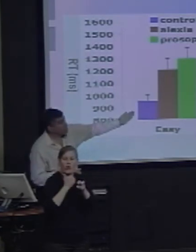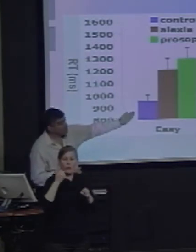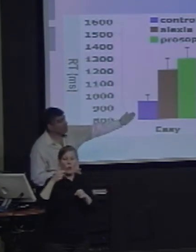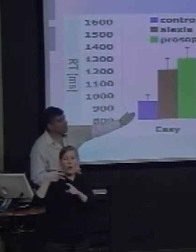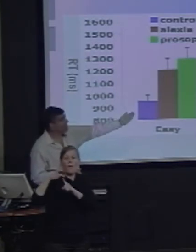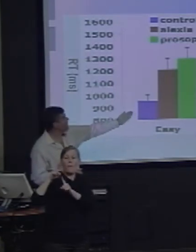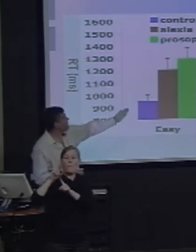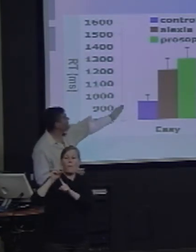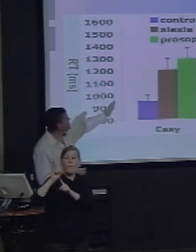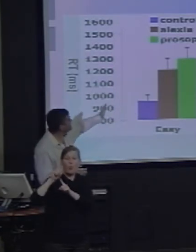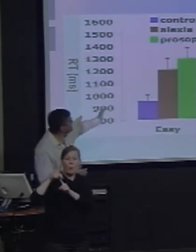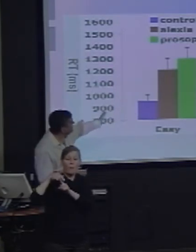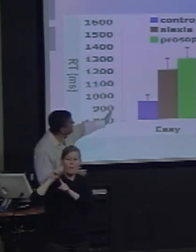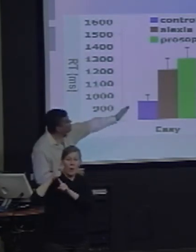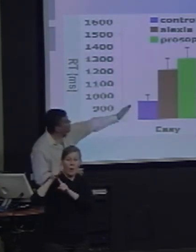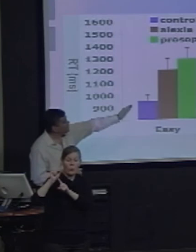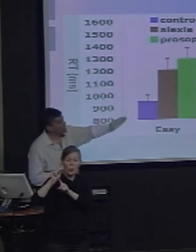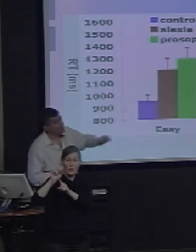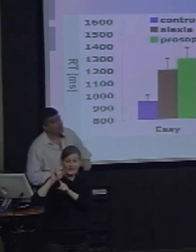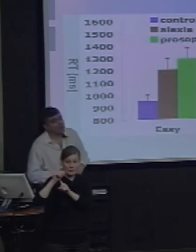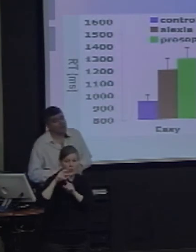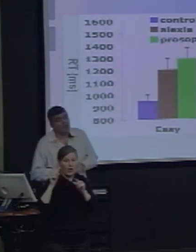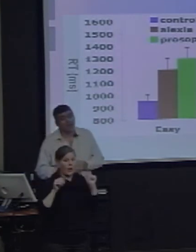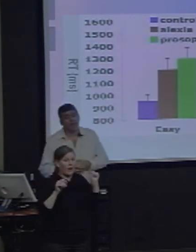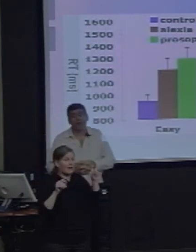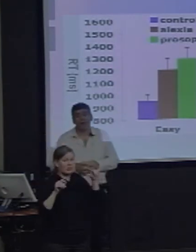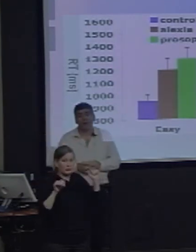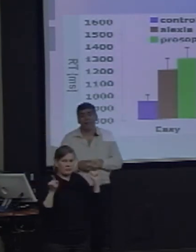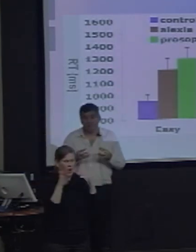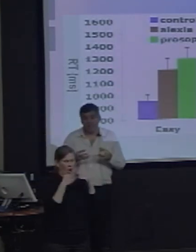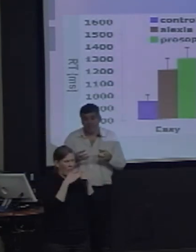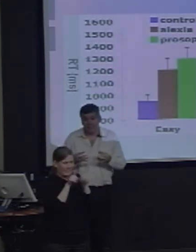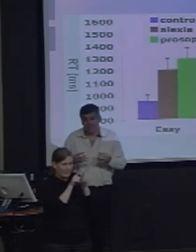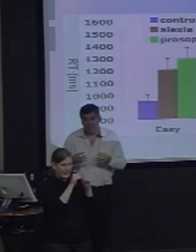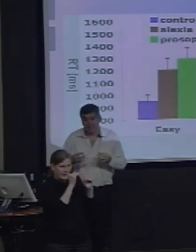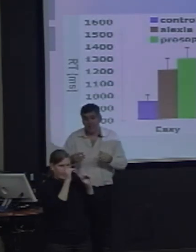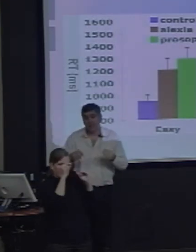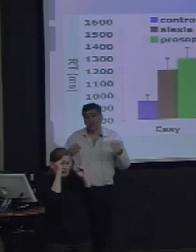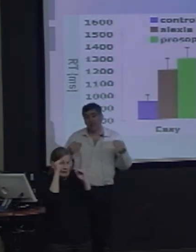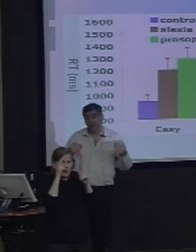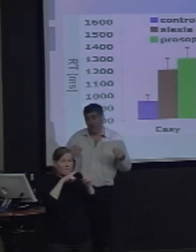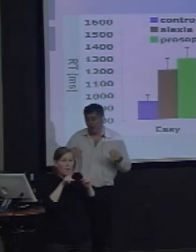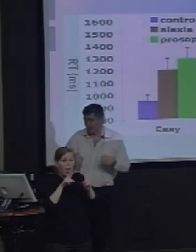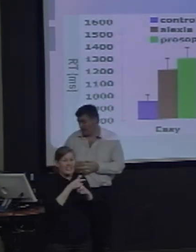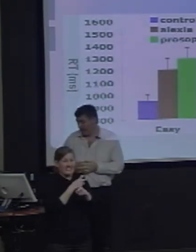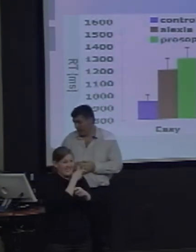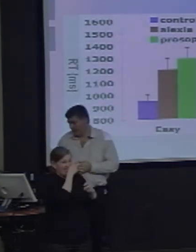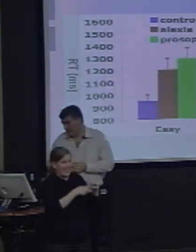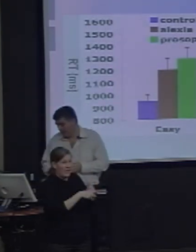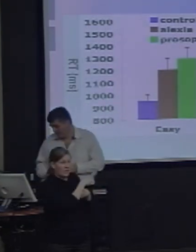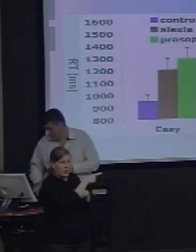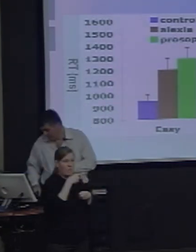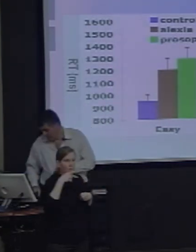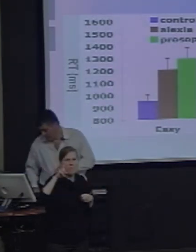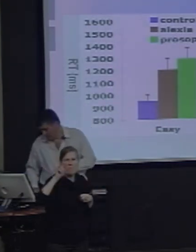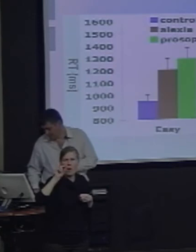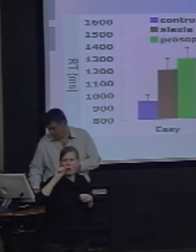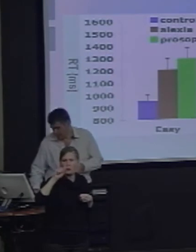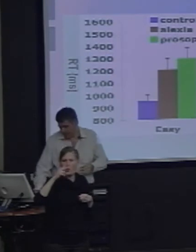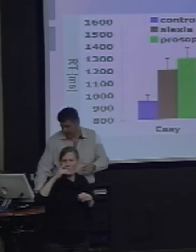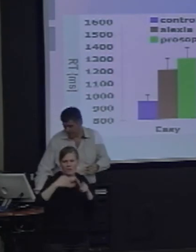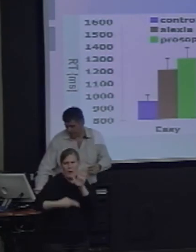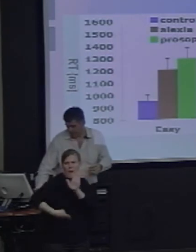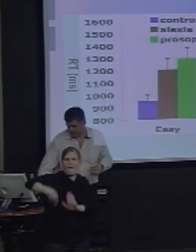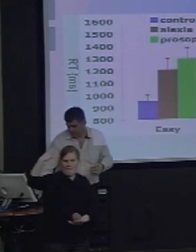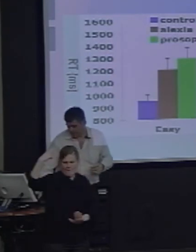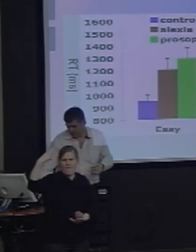controls are showing an effective difficulty, but the purilexics are showing a partial impairment as